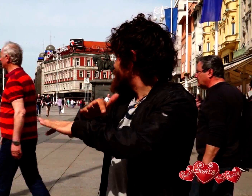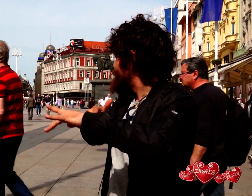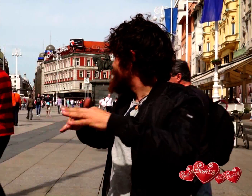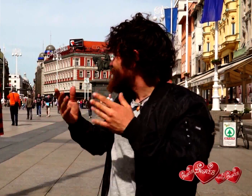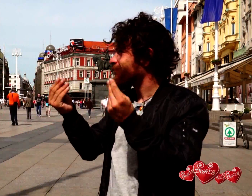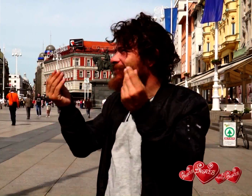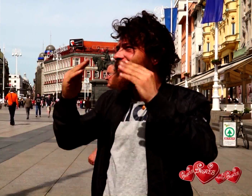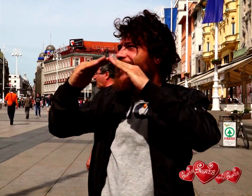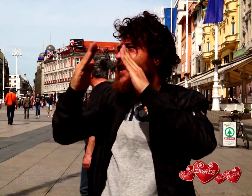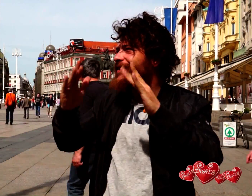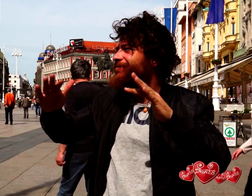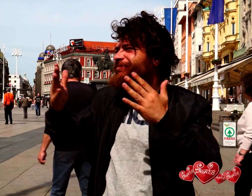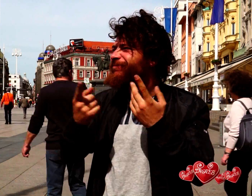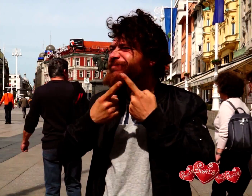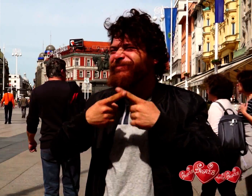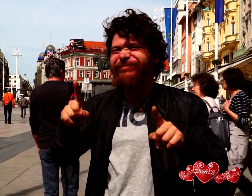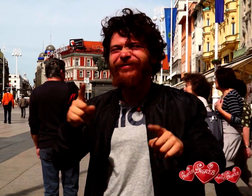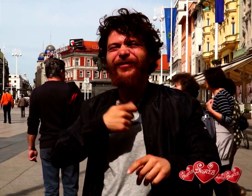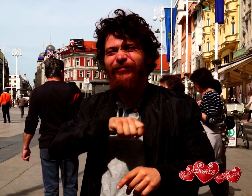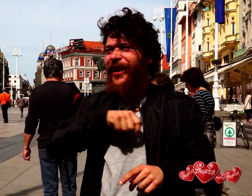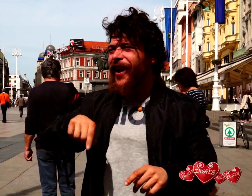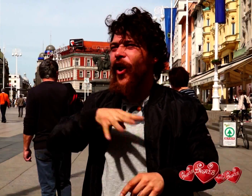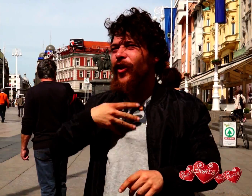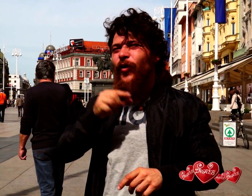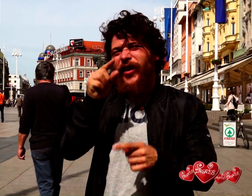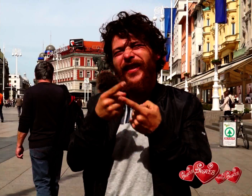open, much more than in other European countries with our more reserved.